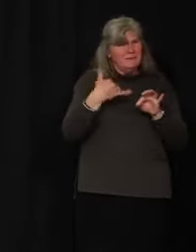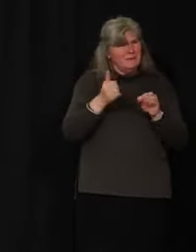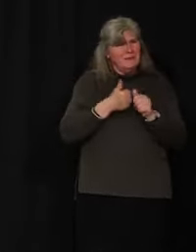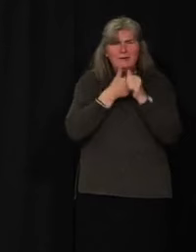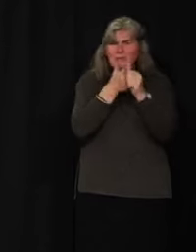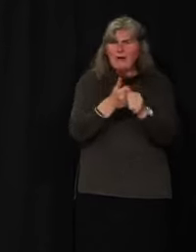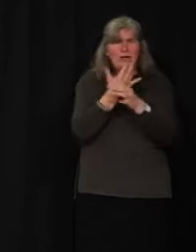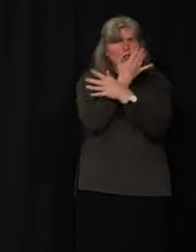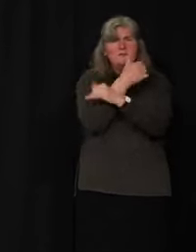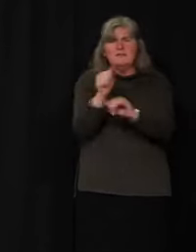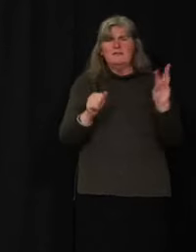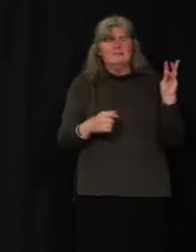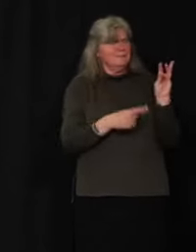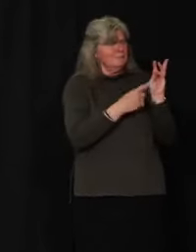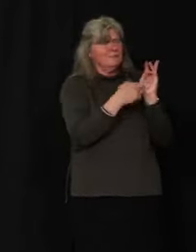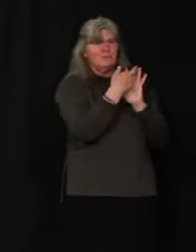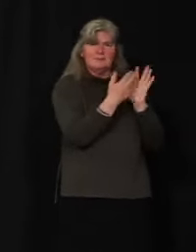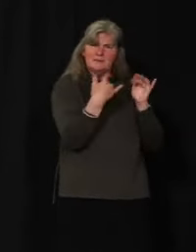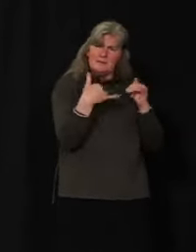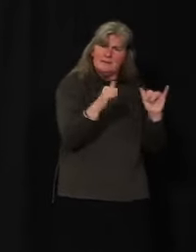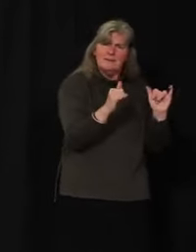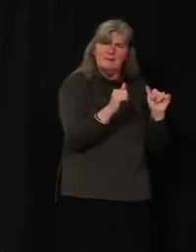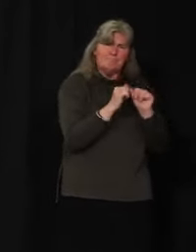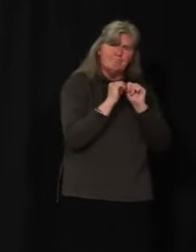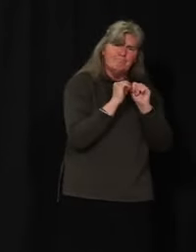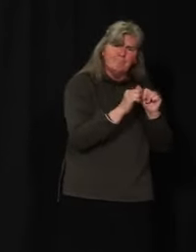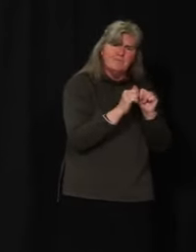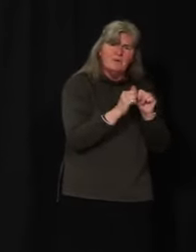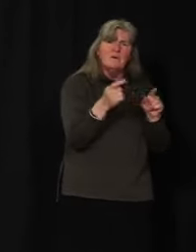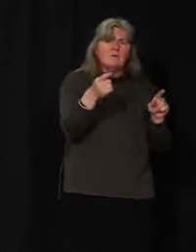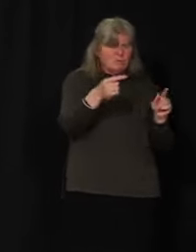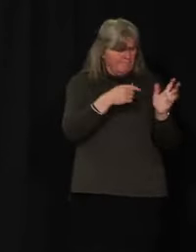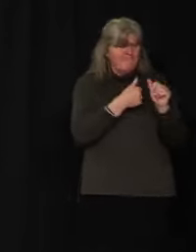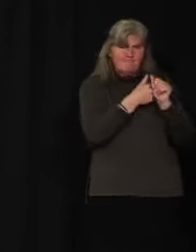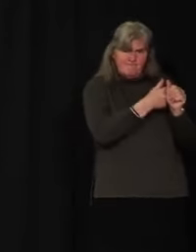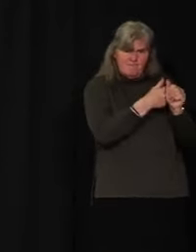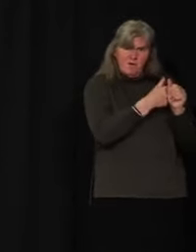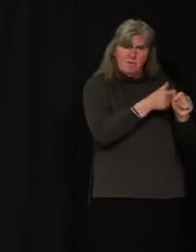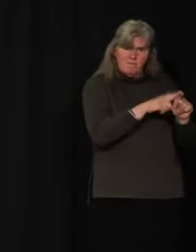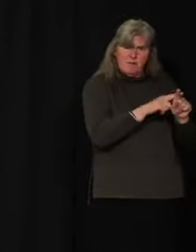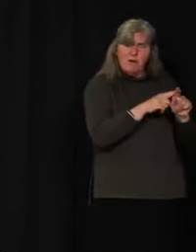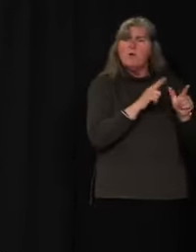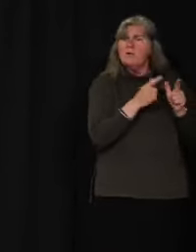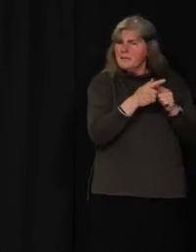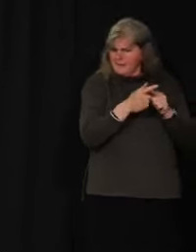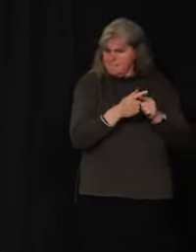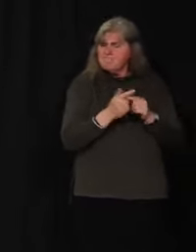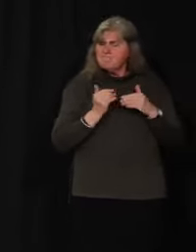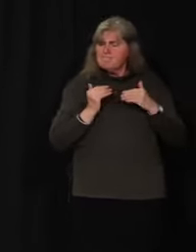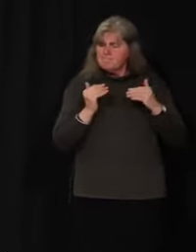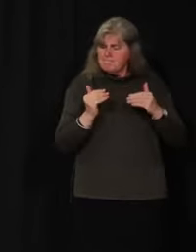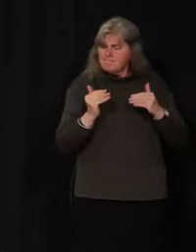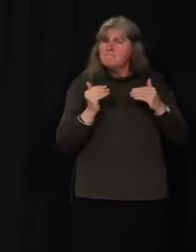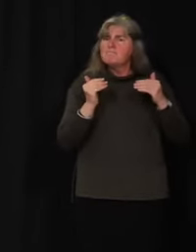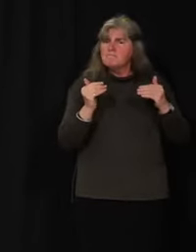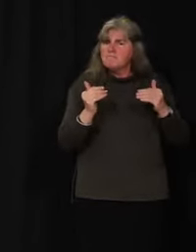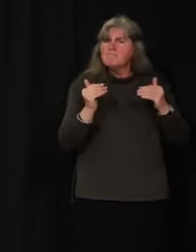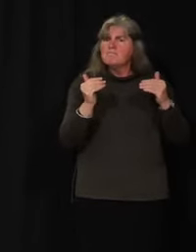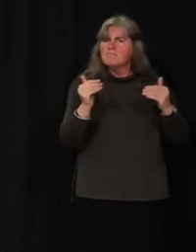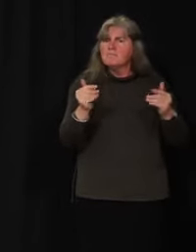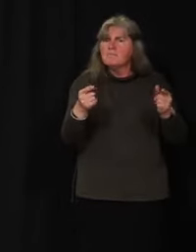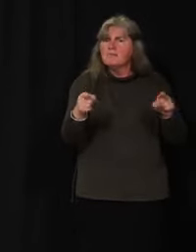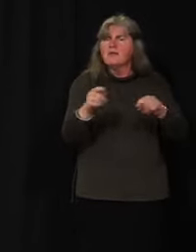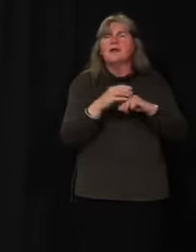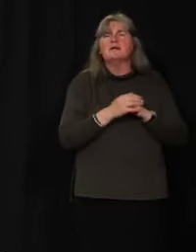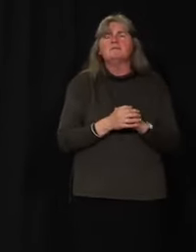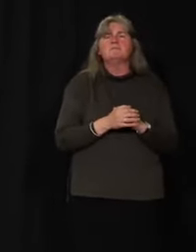staying safe, we can confidently progress through the next phase of this plan. As